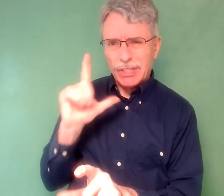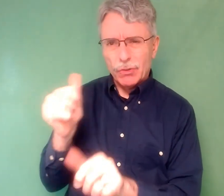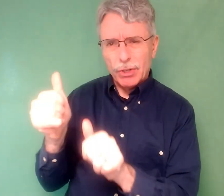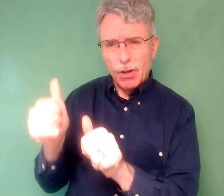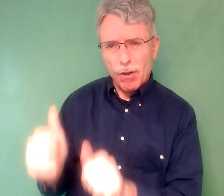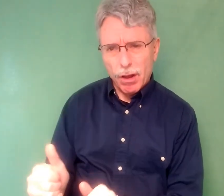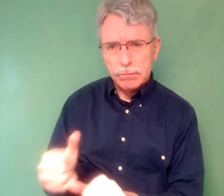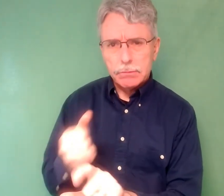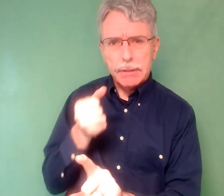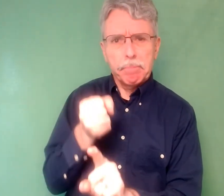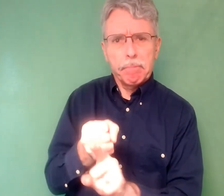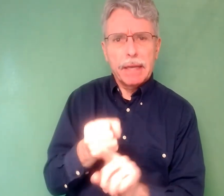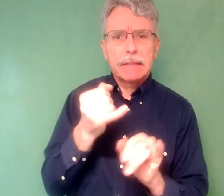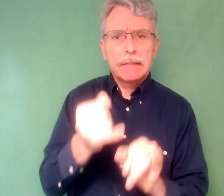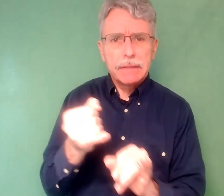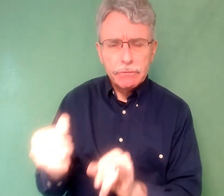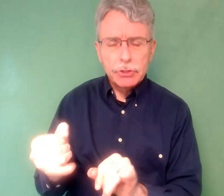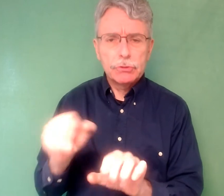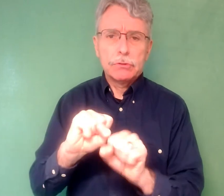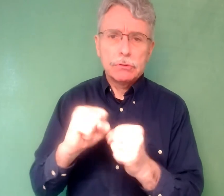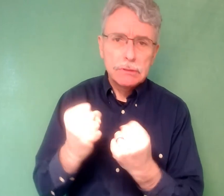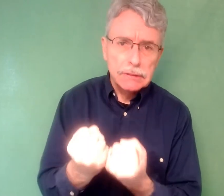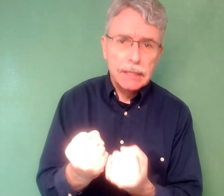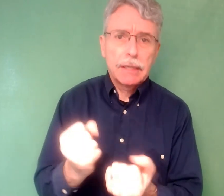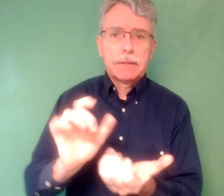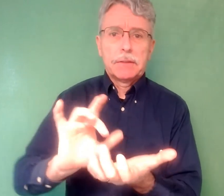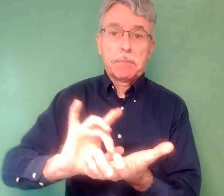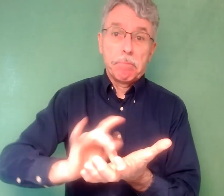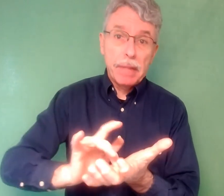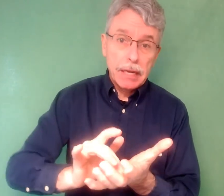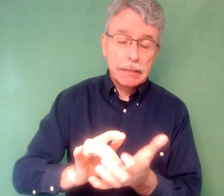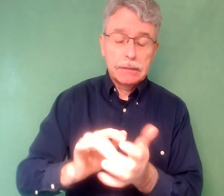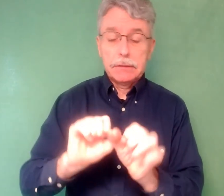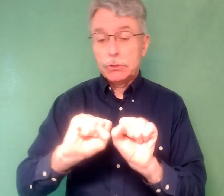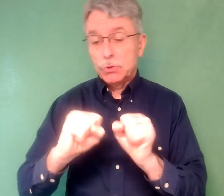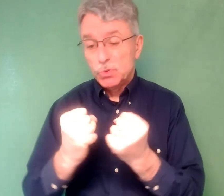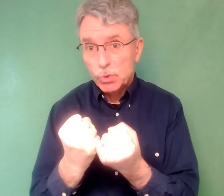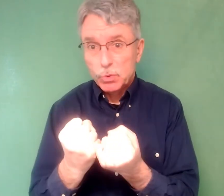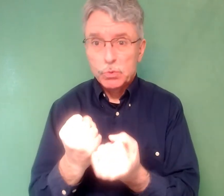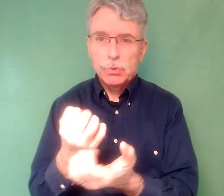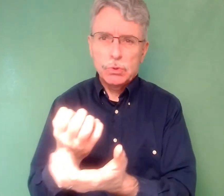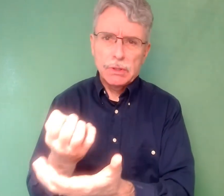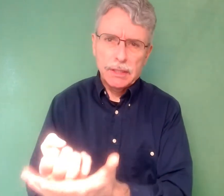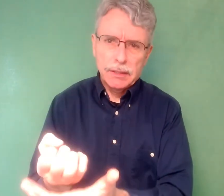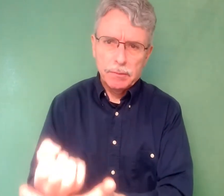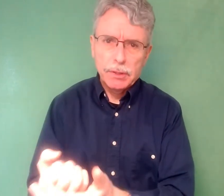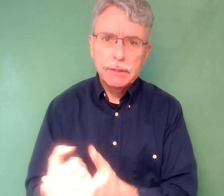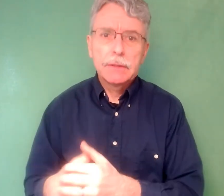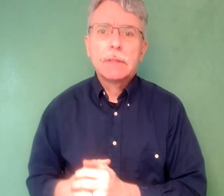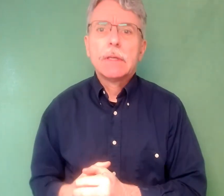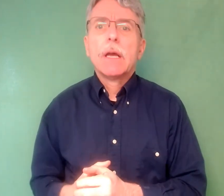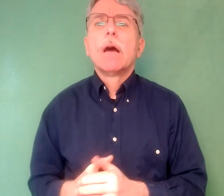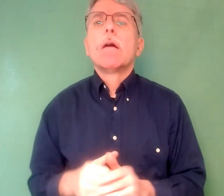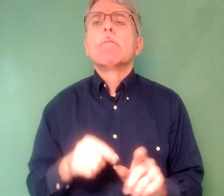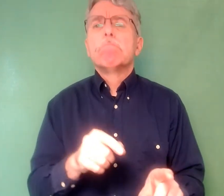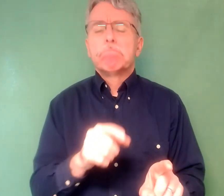inmates with one disability make up 32% of the federal prison population and 40% of the jail population.